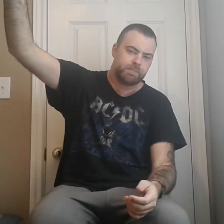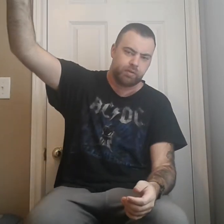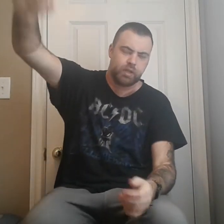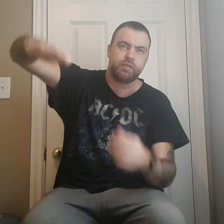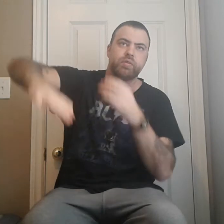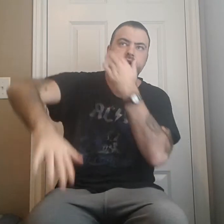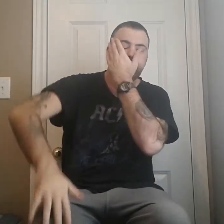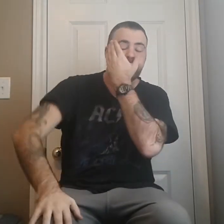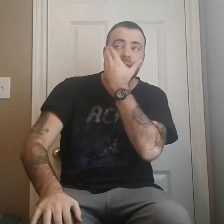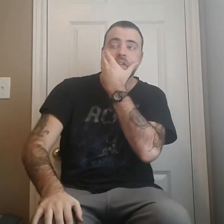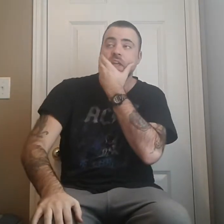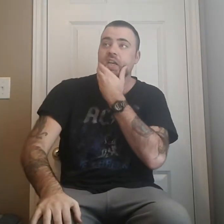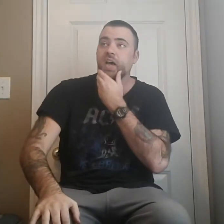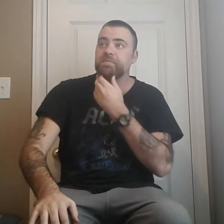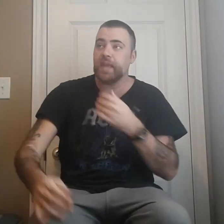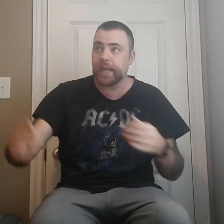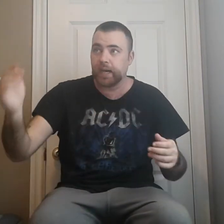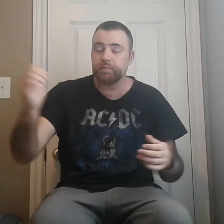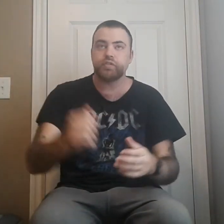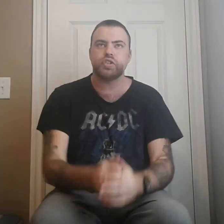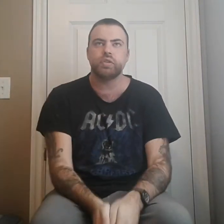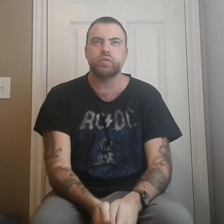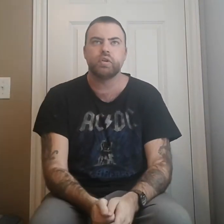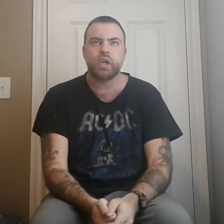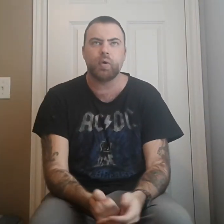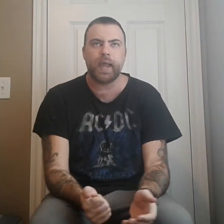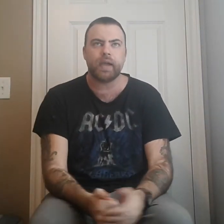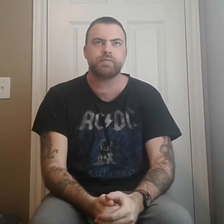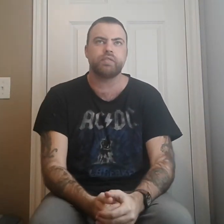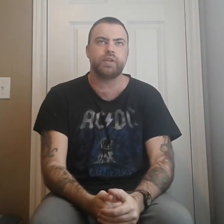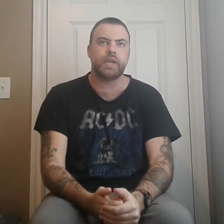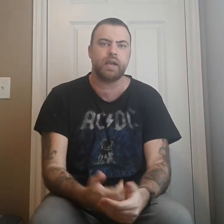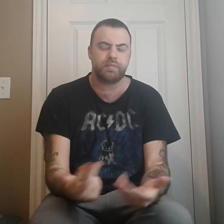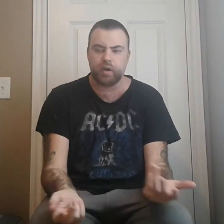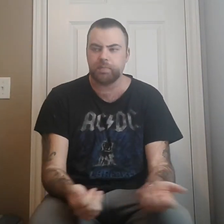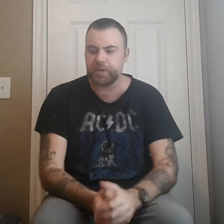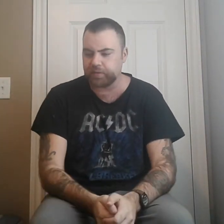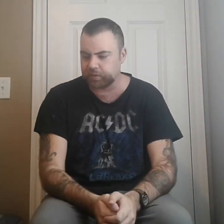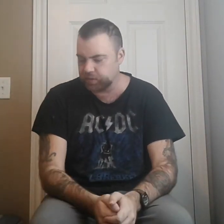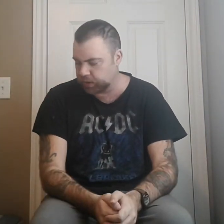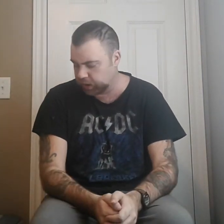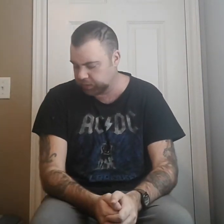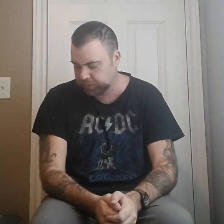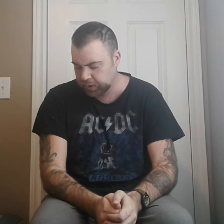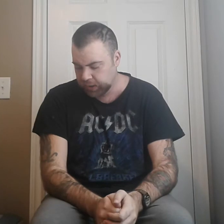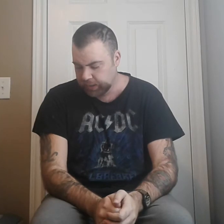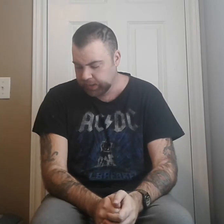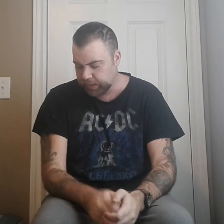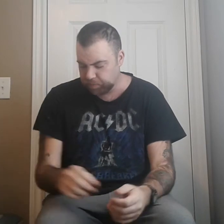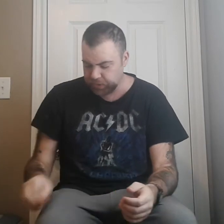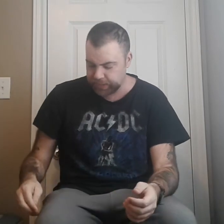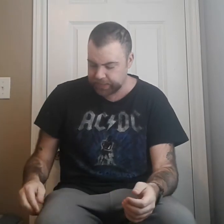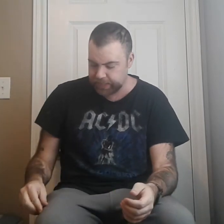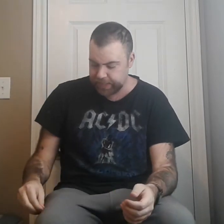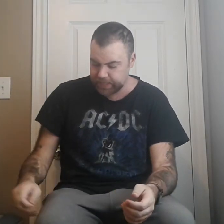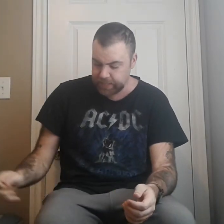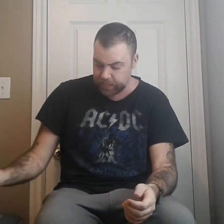on the roof. So they come down to go after the, uh, zombies, you know, and when they got in there,